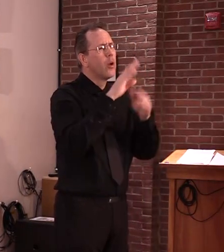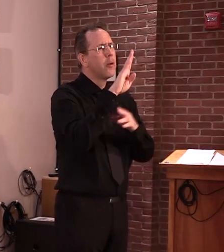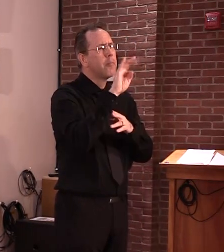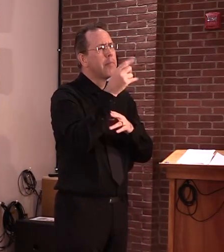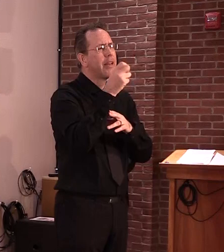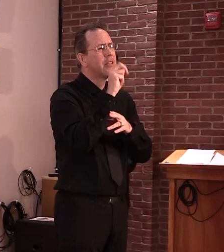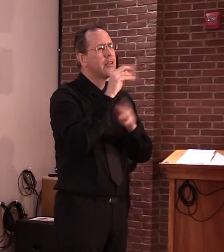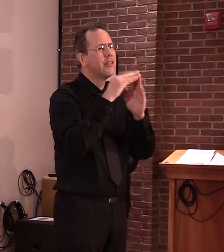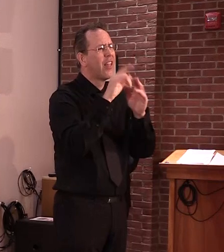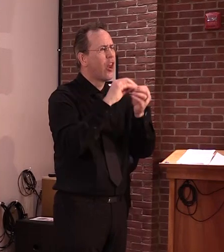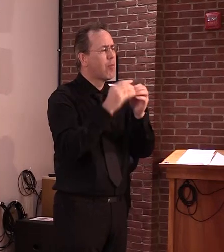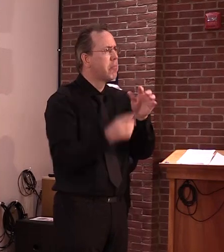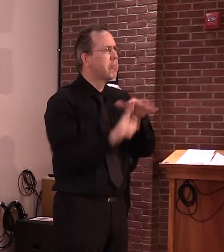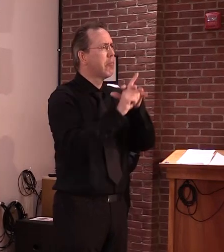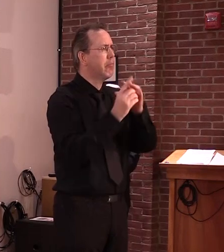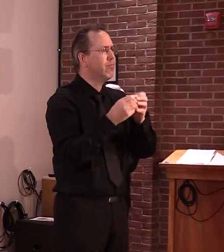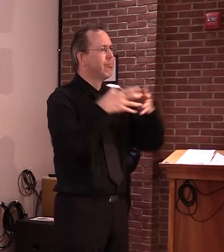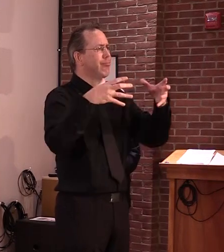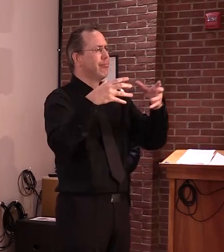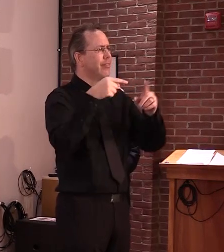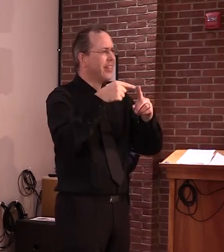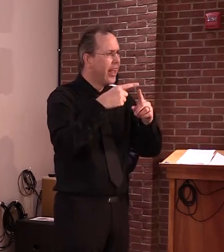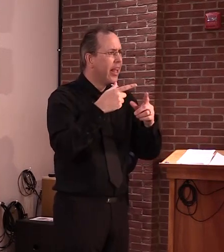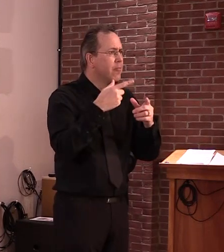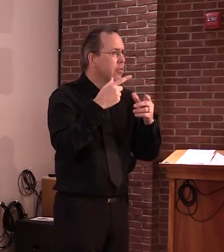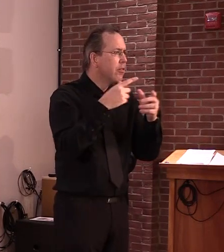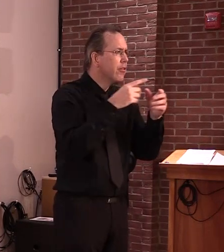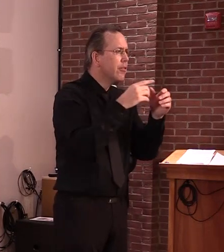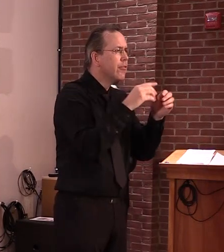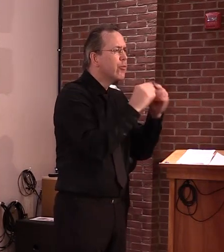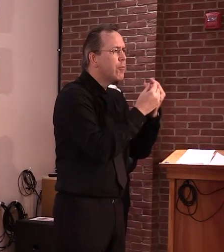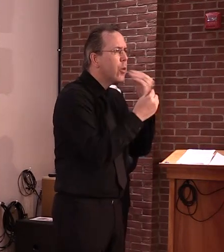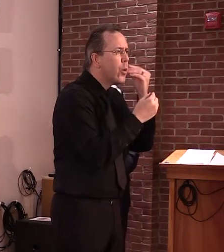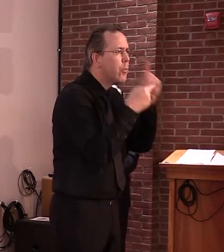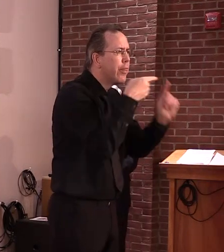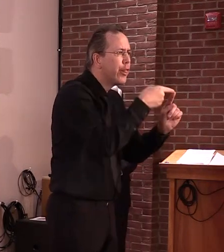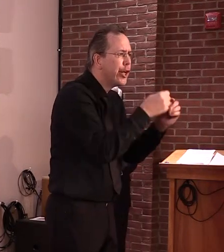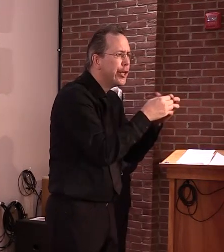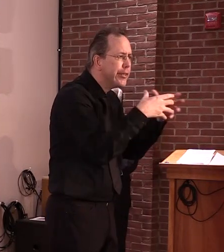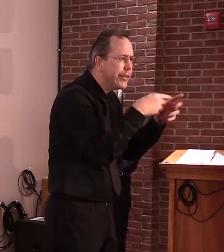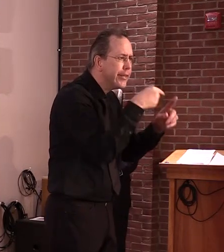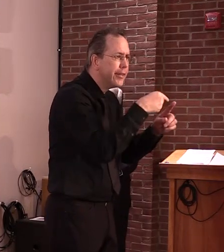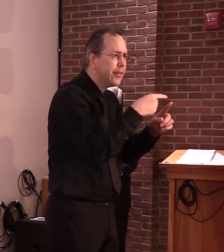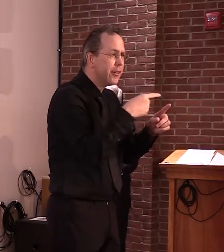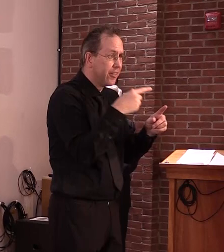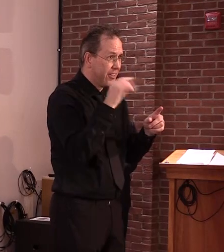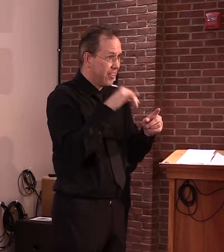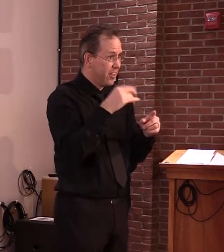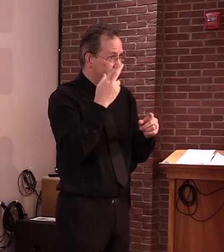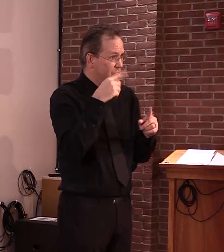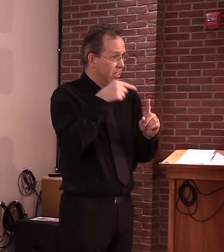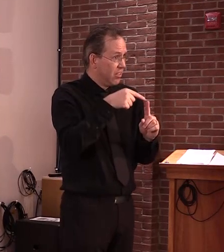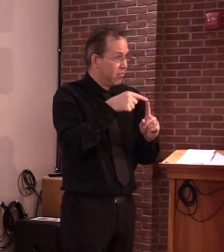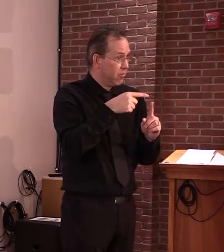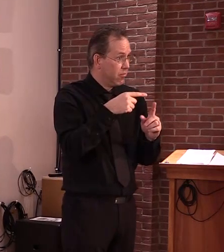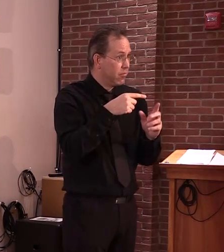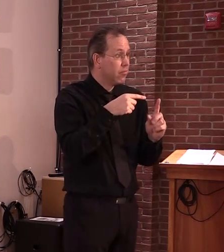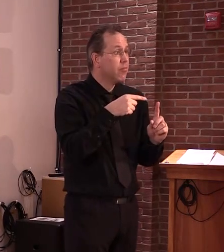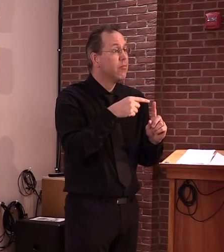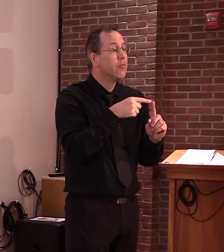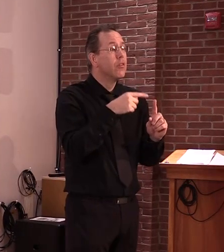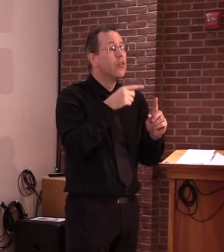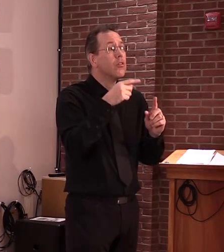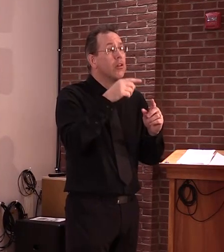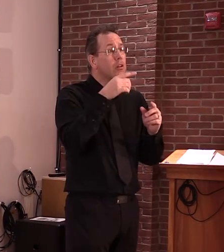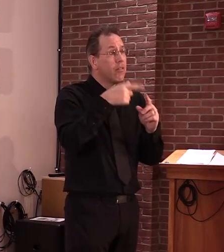mentioned there was a very small localized outbreak. And I'm wondering, was the reported outbreak at the Bennington School for Girls? Some people know it as